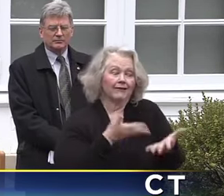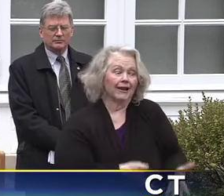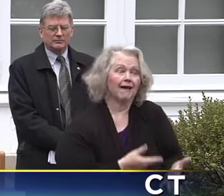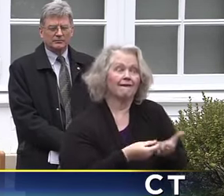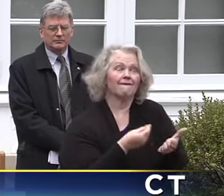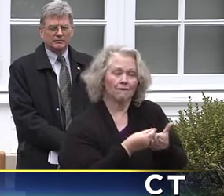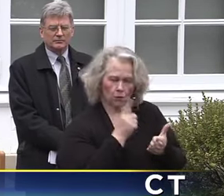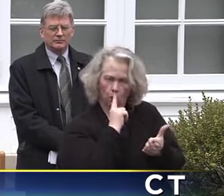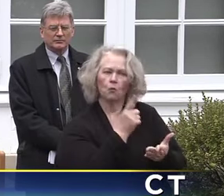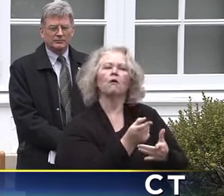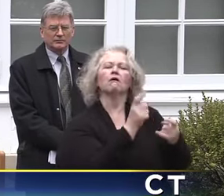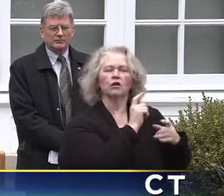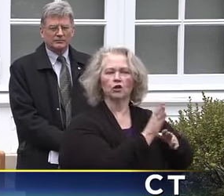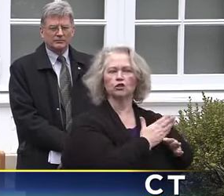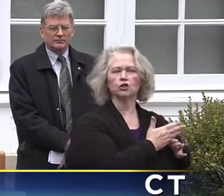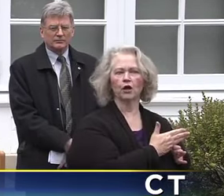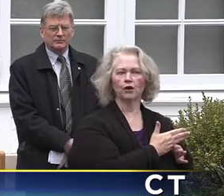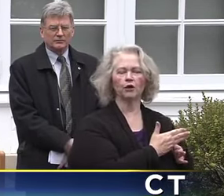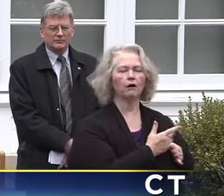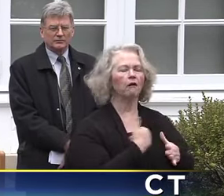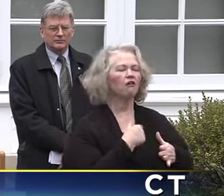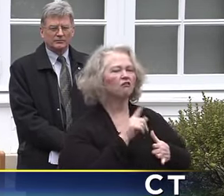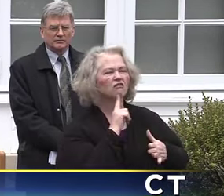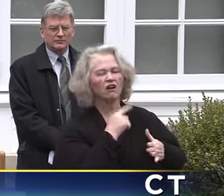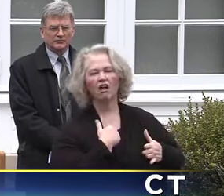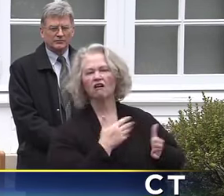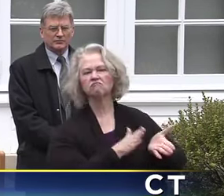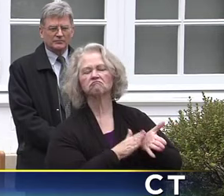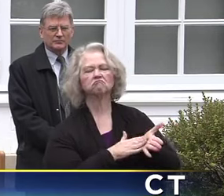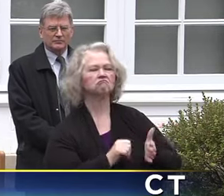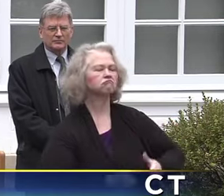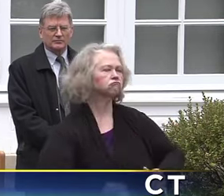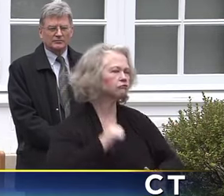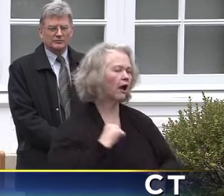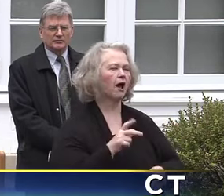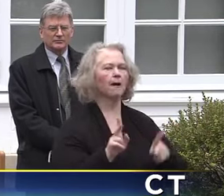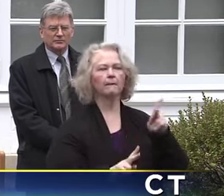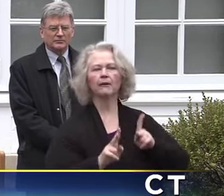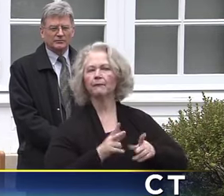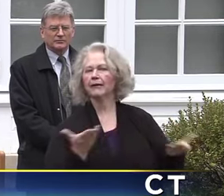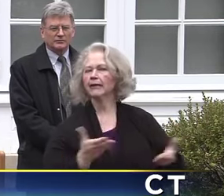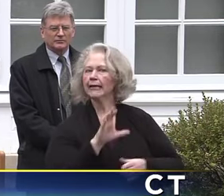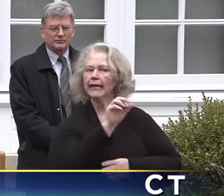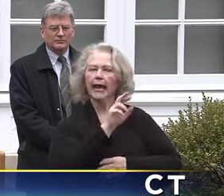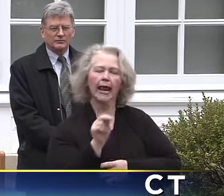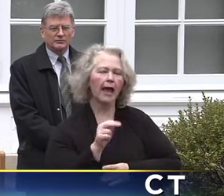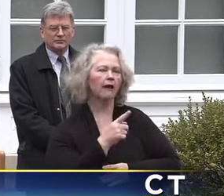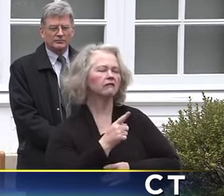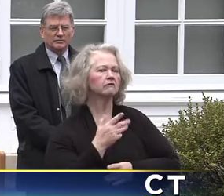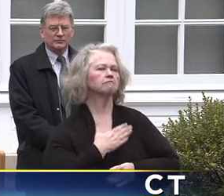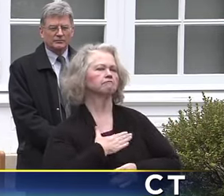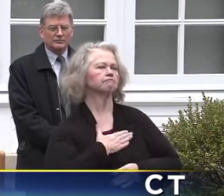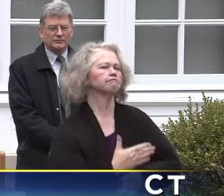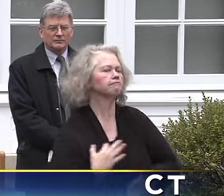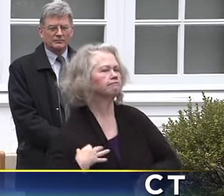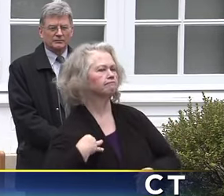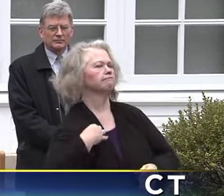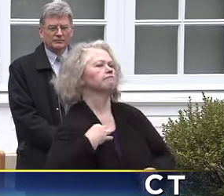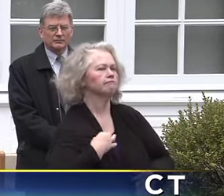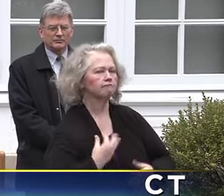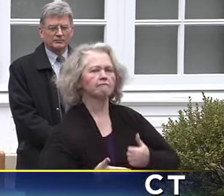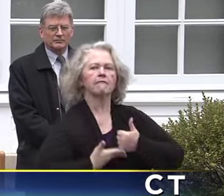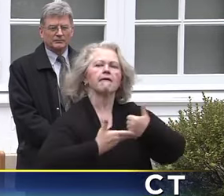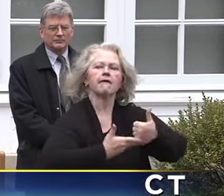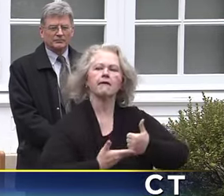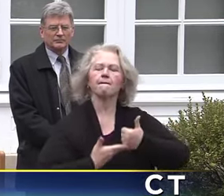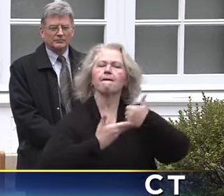And I got to tell you, I'm so proud of the people of Connecticut, what they're doing, standing up and through voluntary help and raising their hand and doing